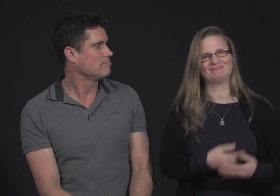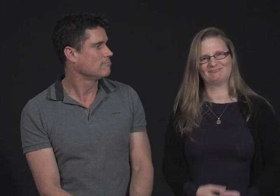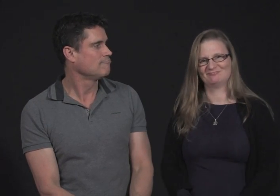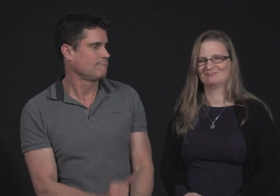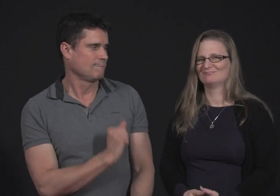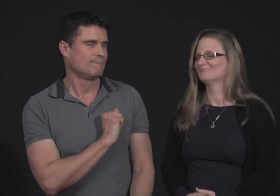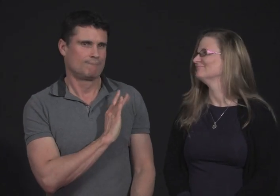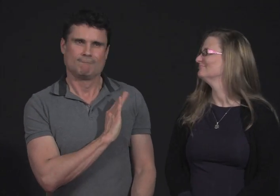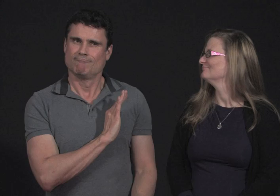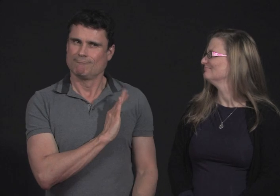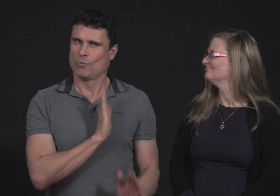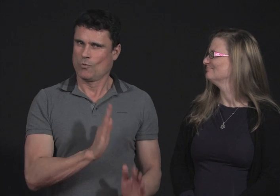That's great. Wonderful.